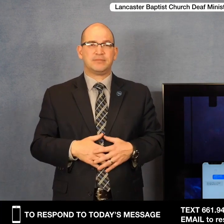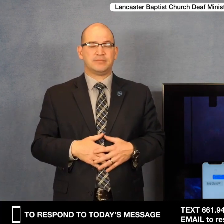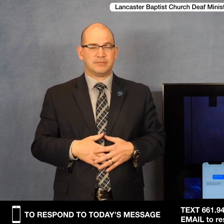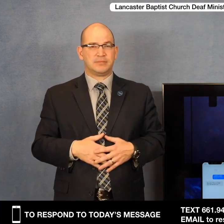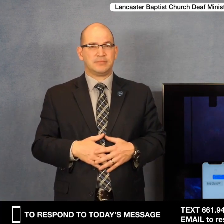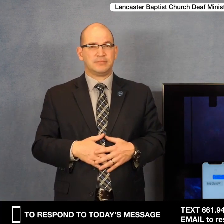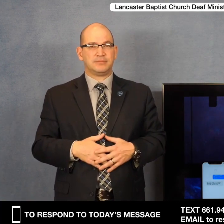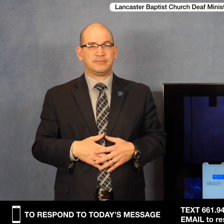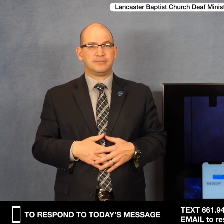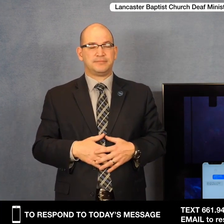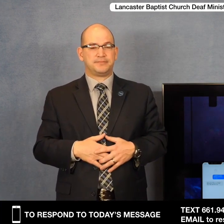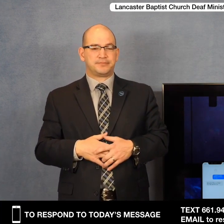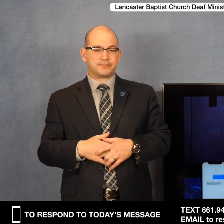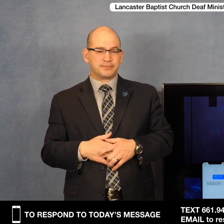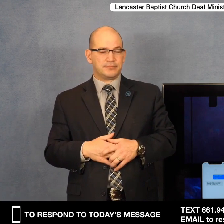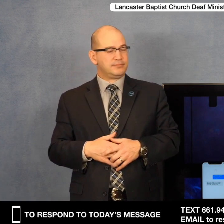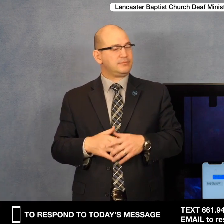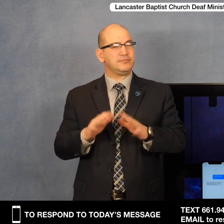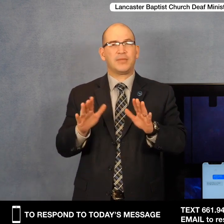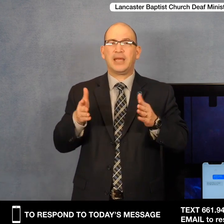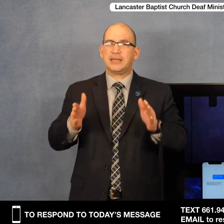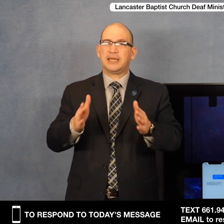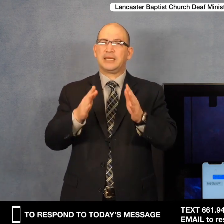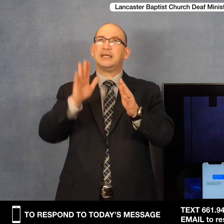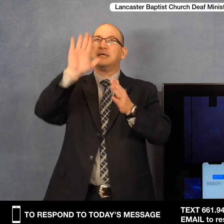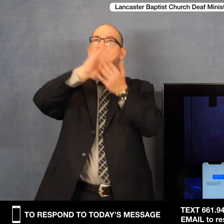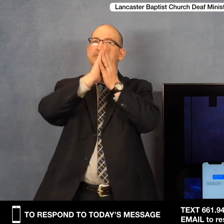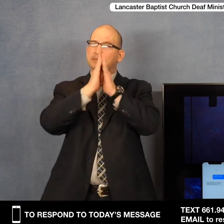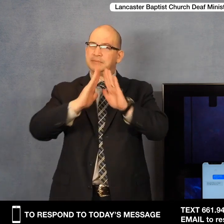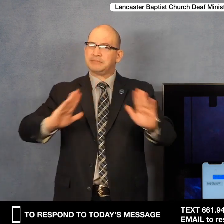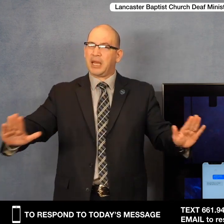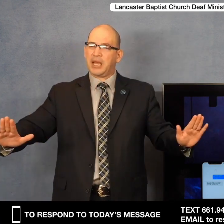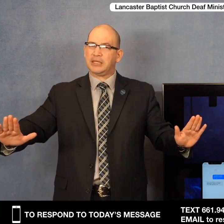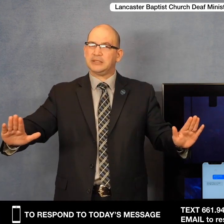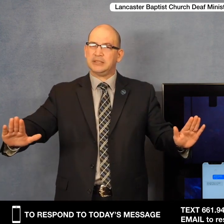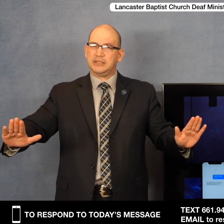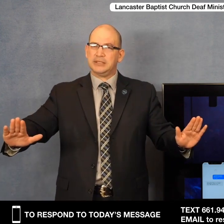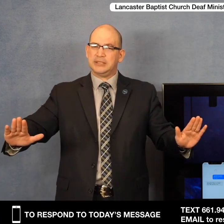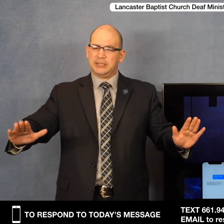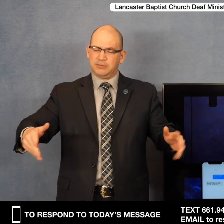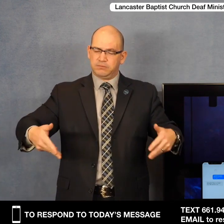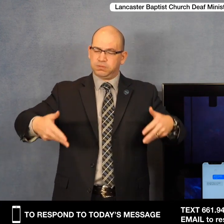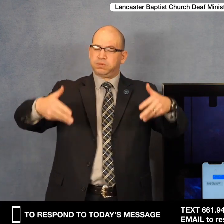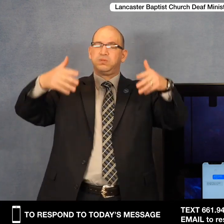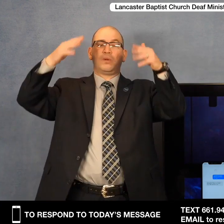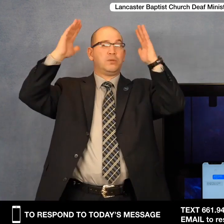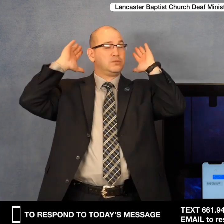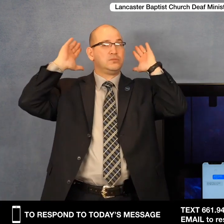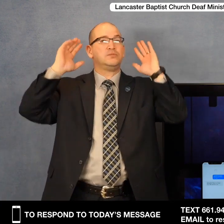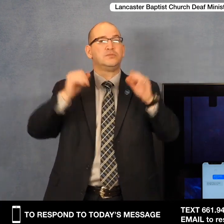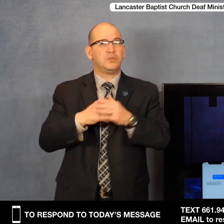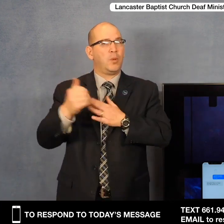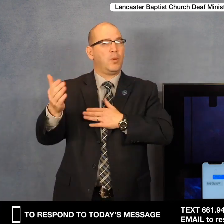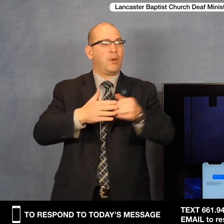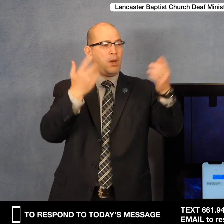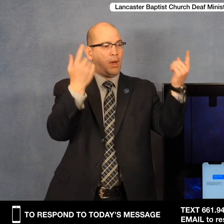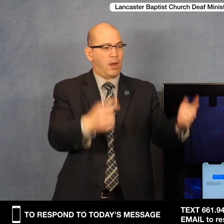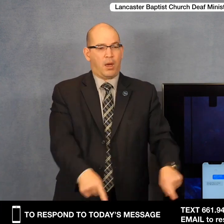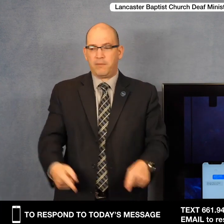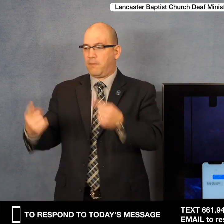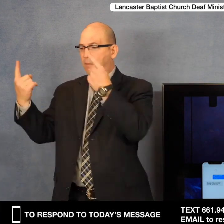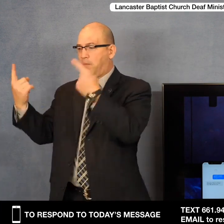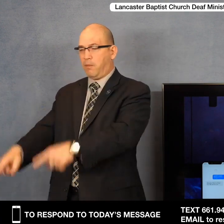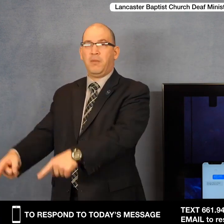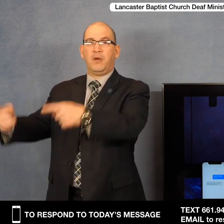with peace. Oh, let the peace of God pass over you this week. No matter what's going on in this